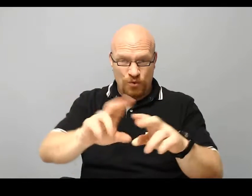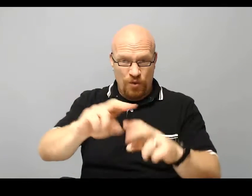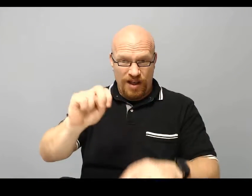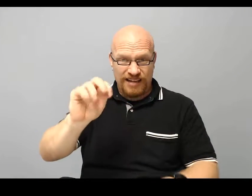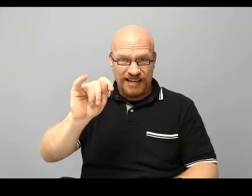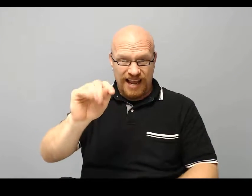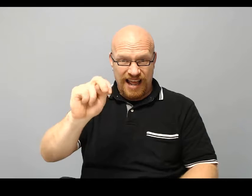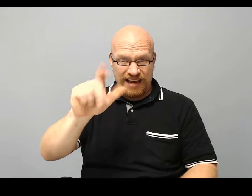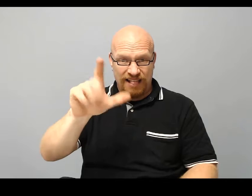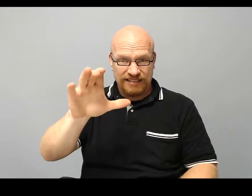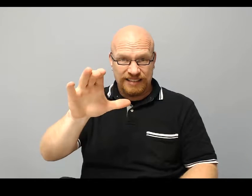NLC.